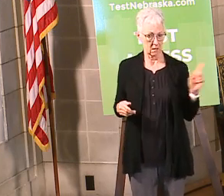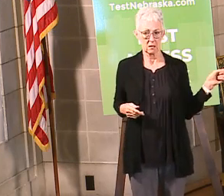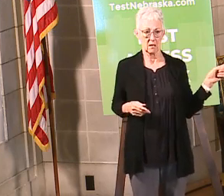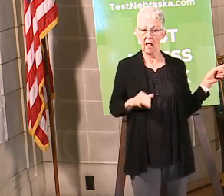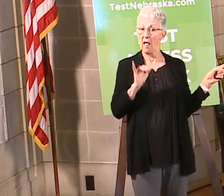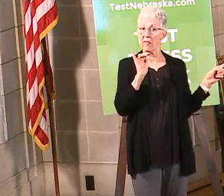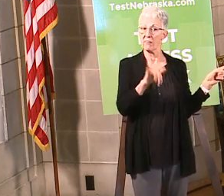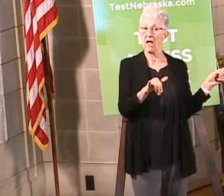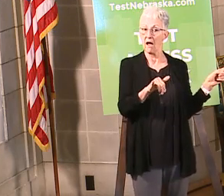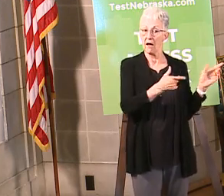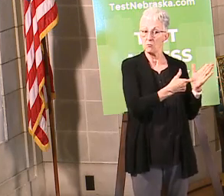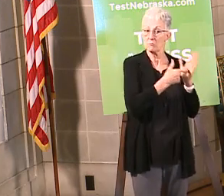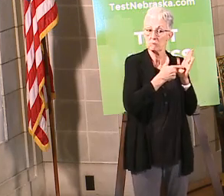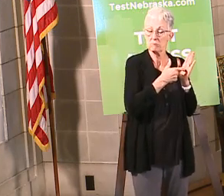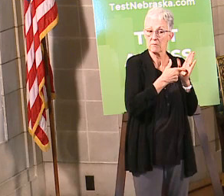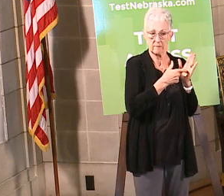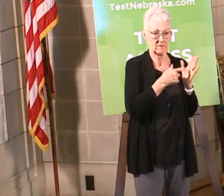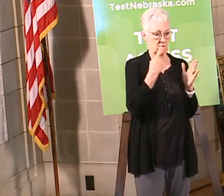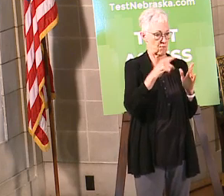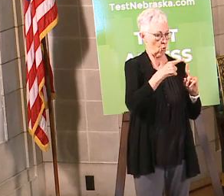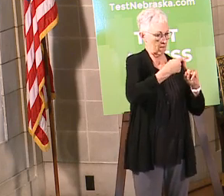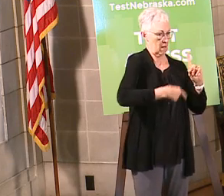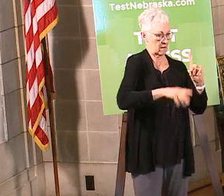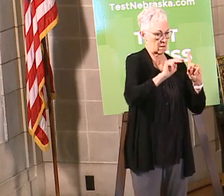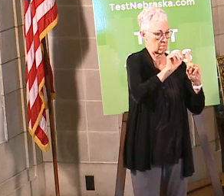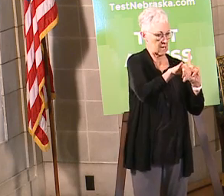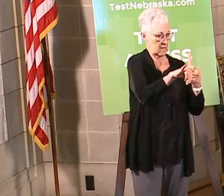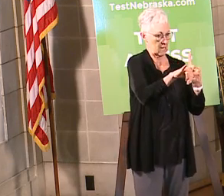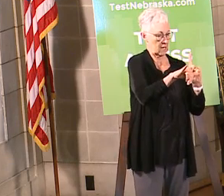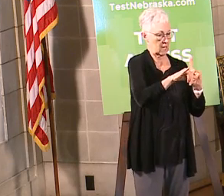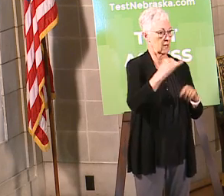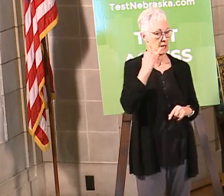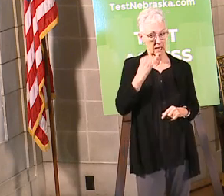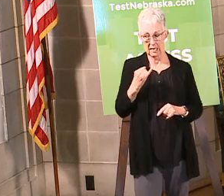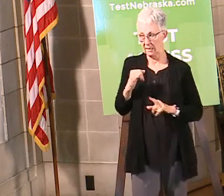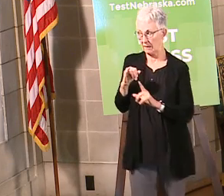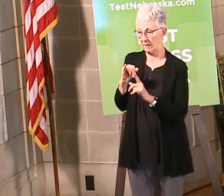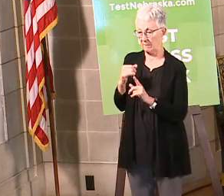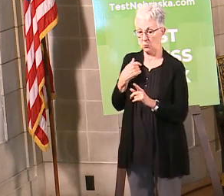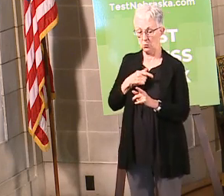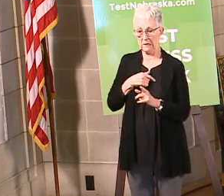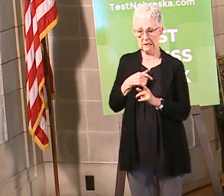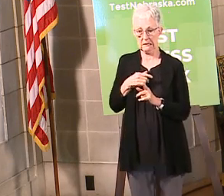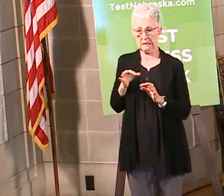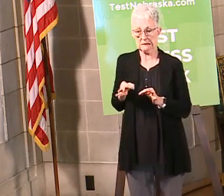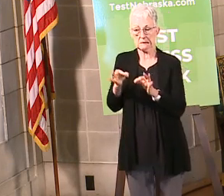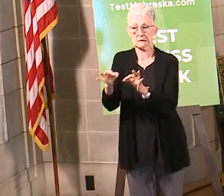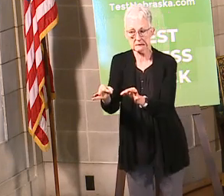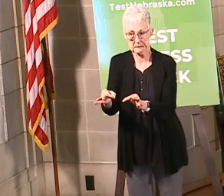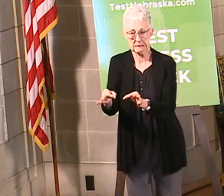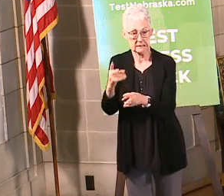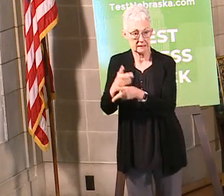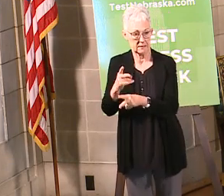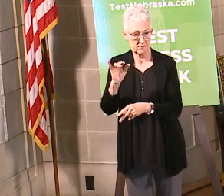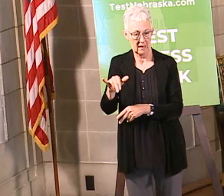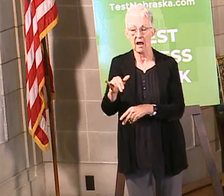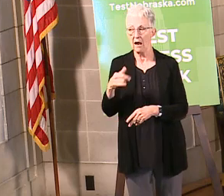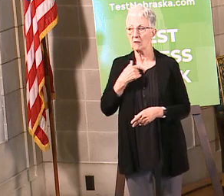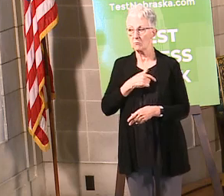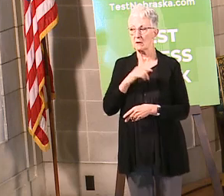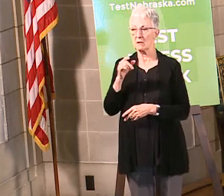if we re extend that through June, we'll have to give some guidance for guard regard to baseball teams are coming into the state. But right now, the 14 day